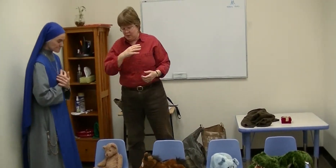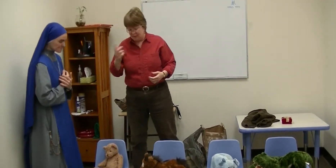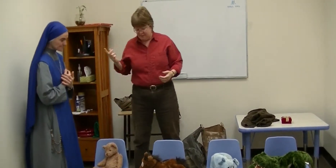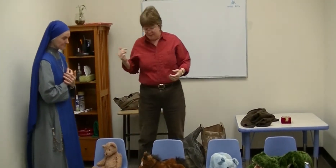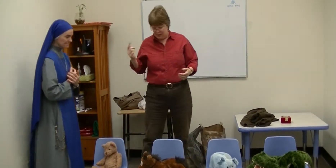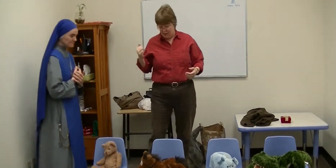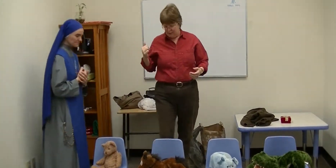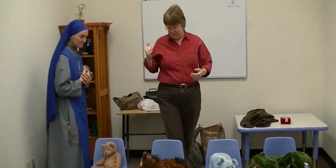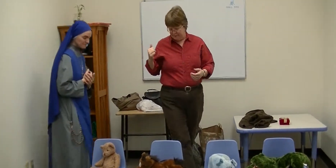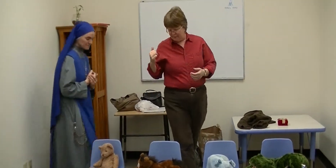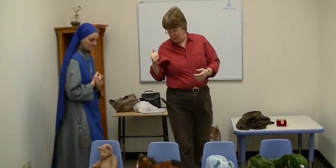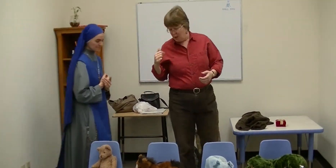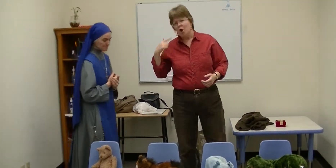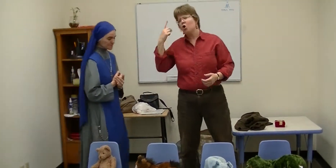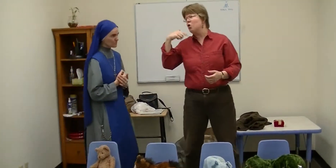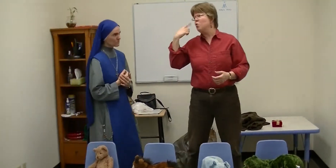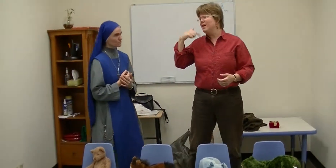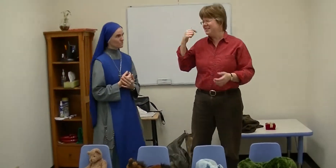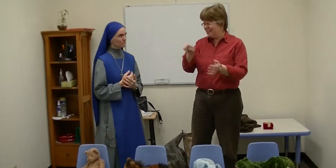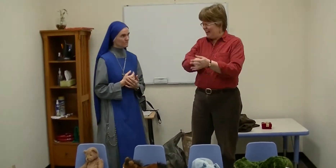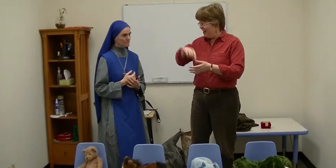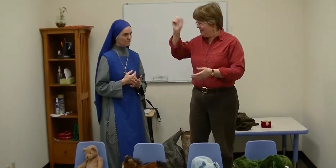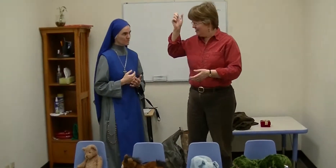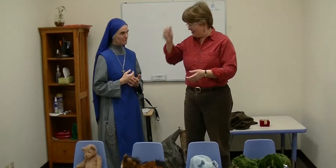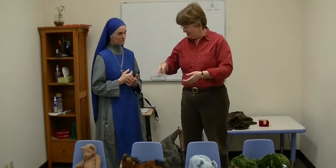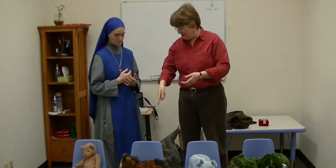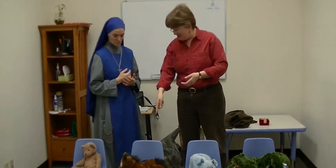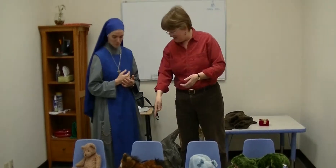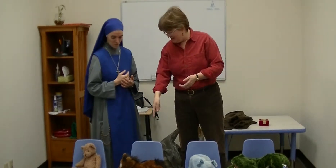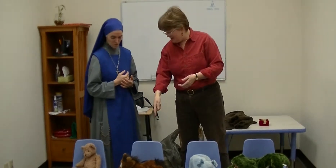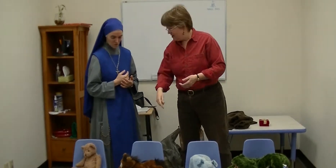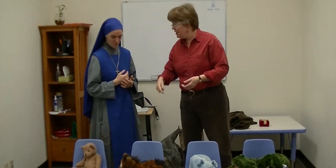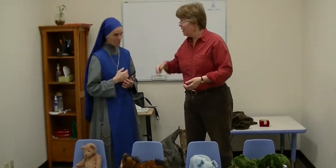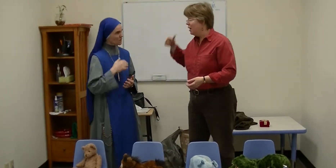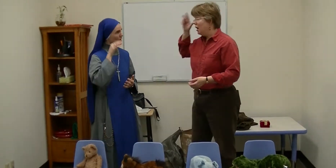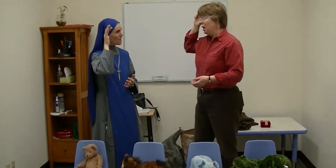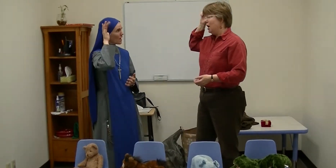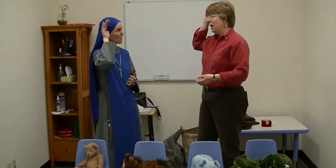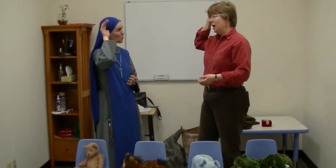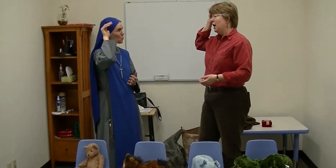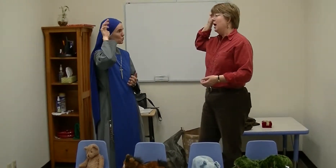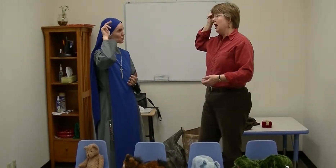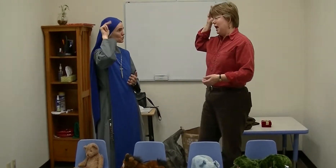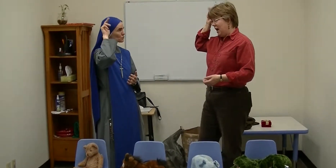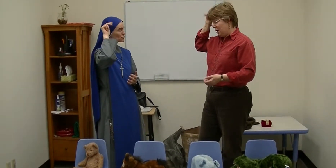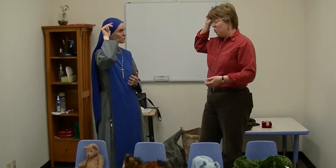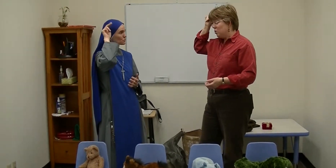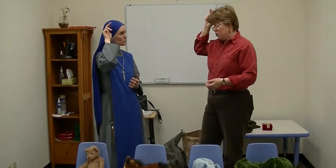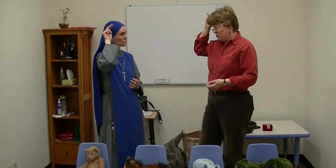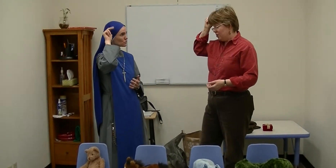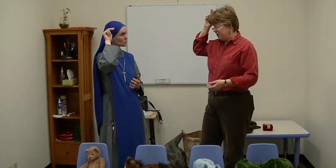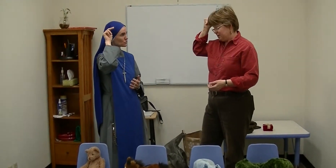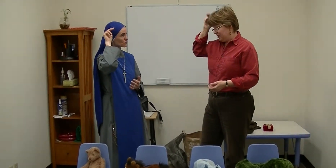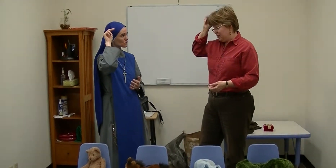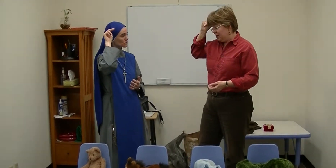Okay. Veni. Quis est? Ecus. Ecus. Uh-huh.